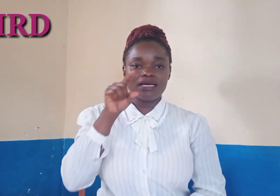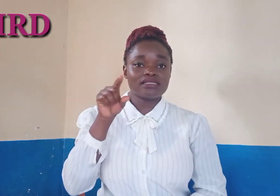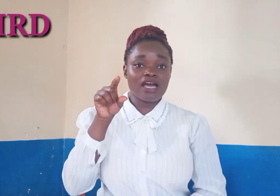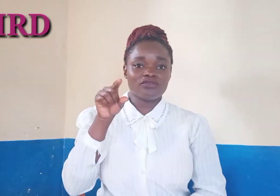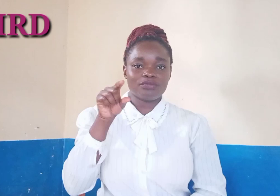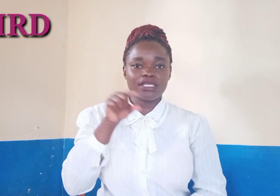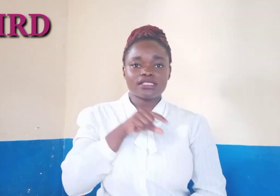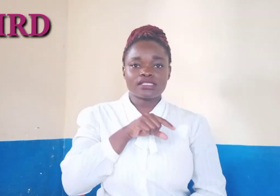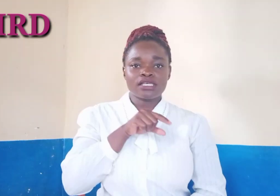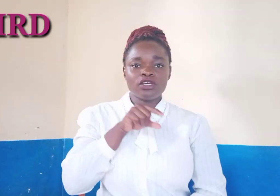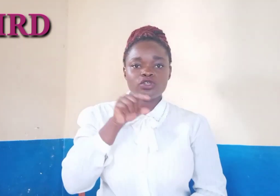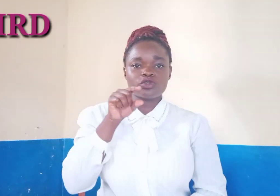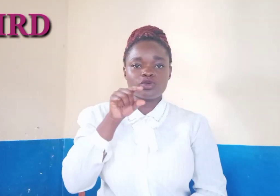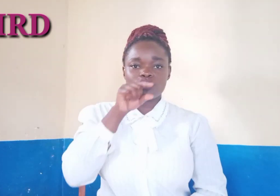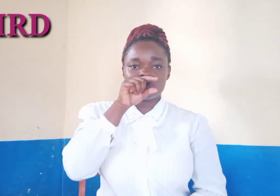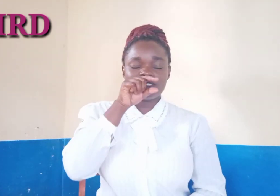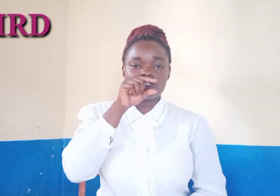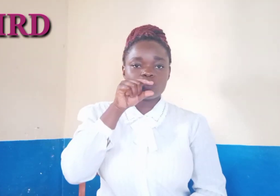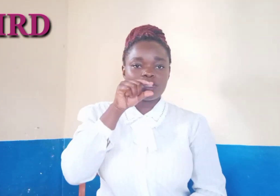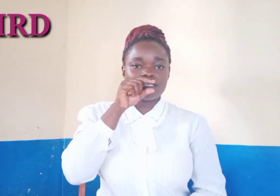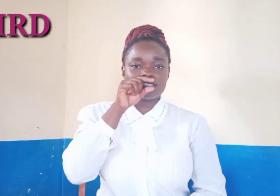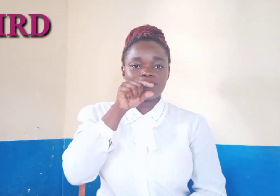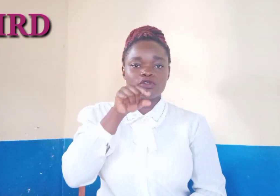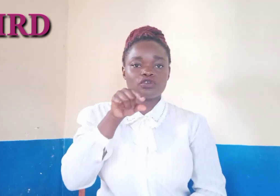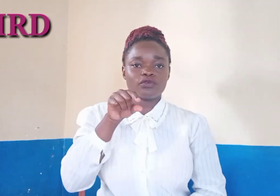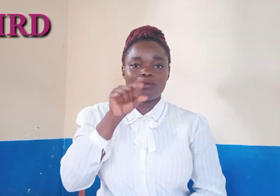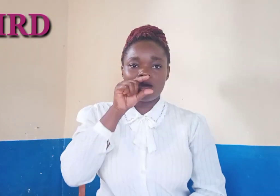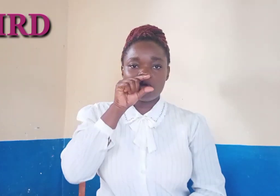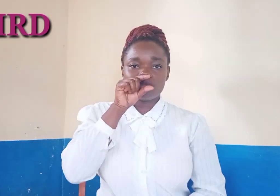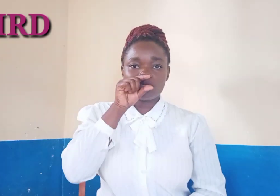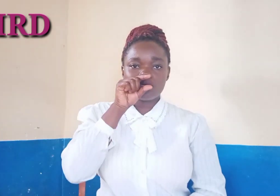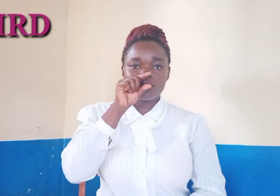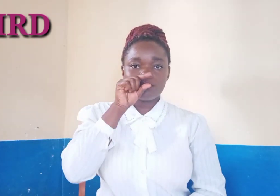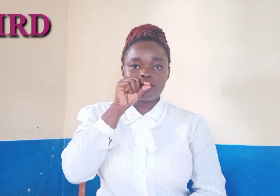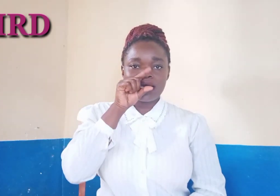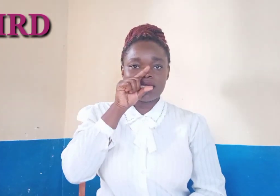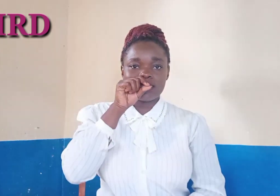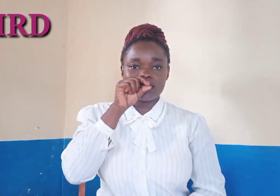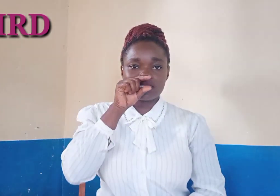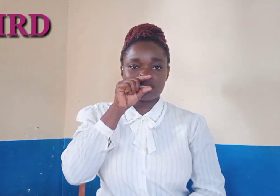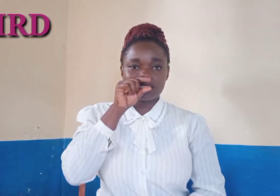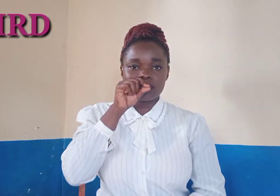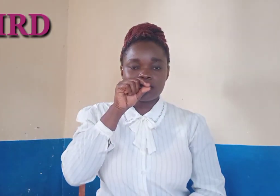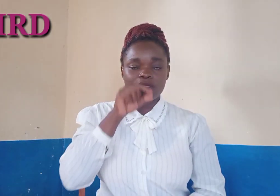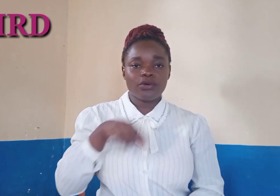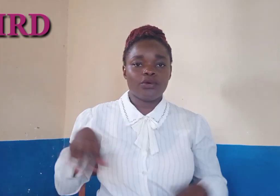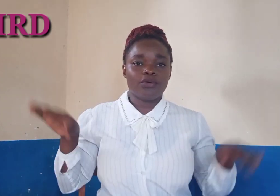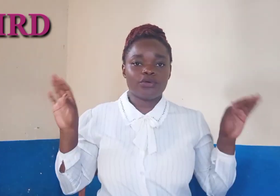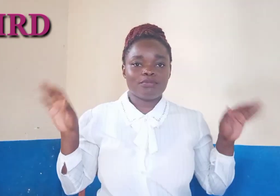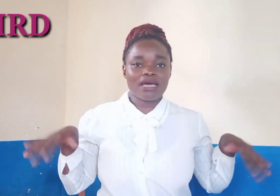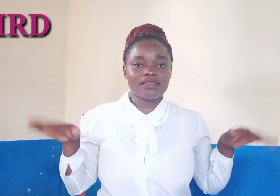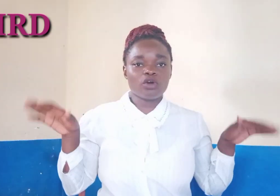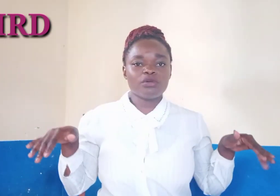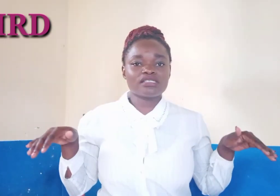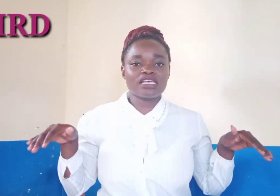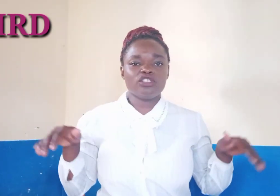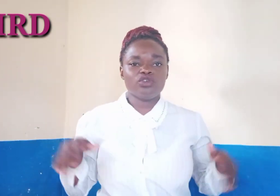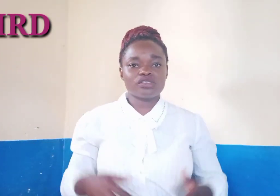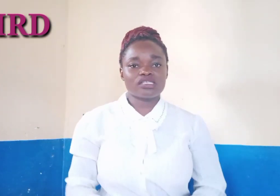bugs have bits so you do it twice in front of your mouth bad bad bad the common sign use